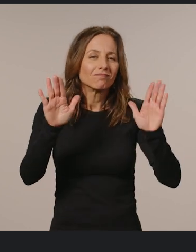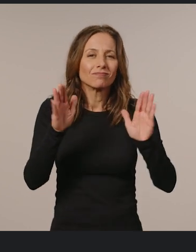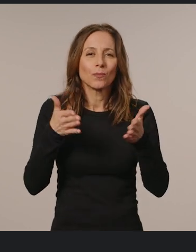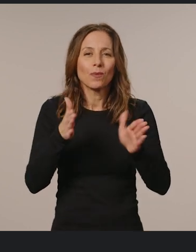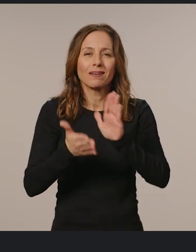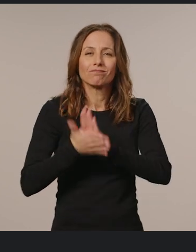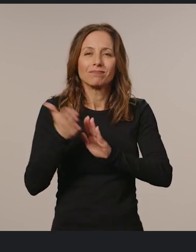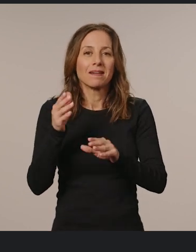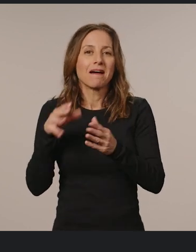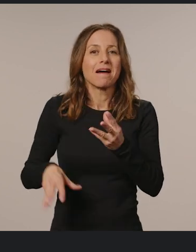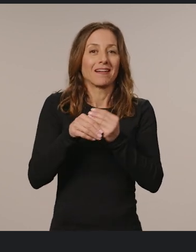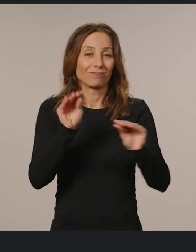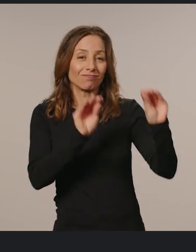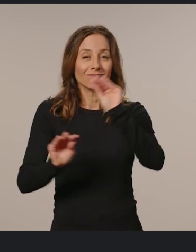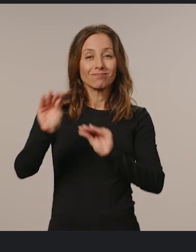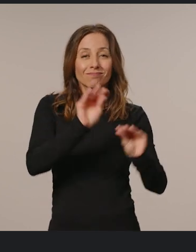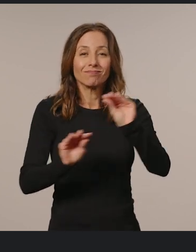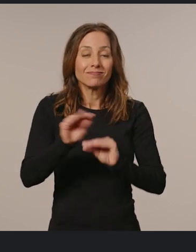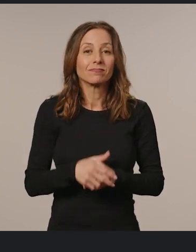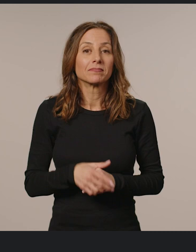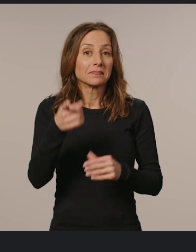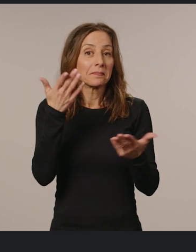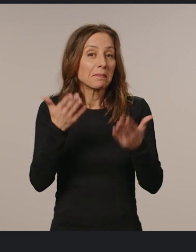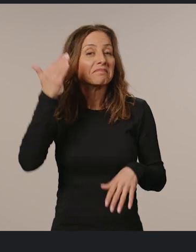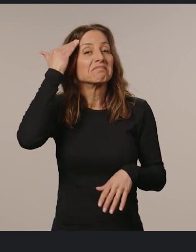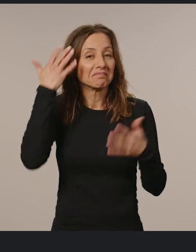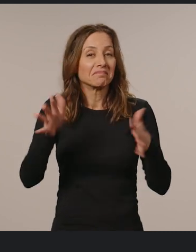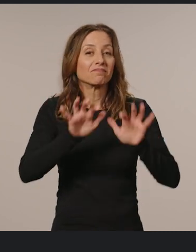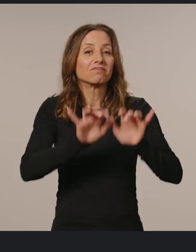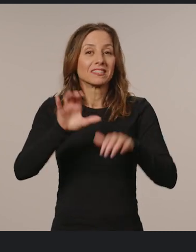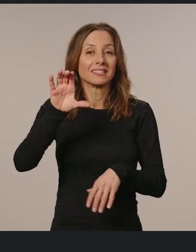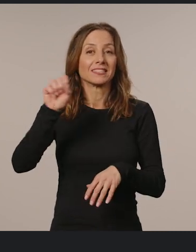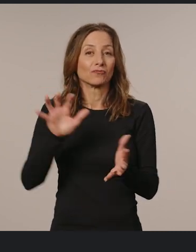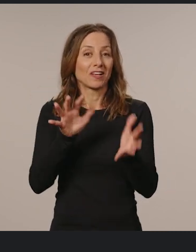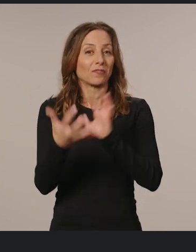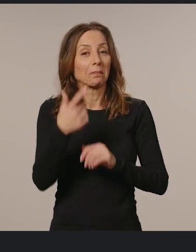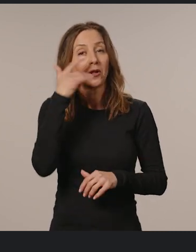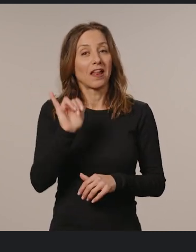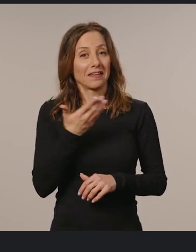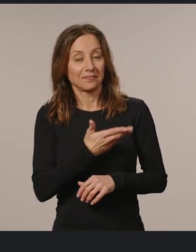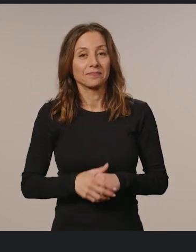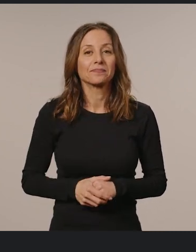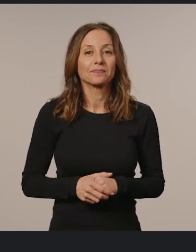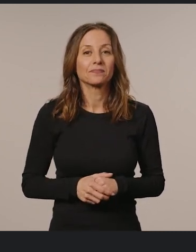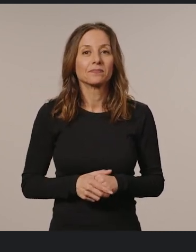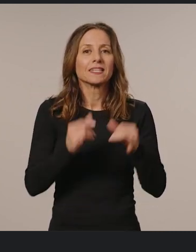to add a movement to your site. You might be familiar with writing CSS transform like this. With individual